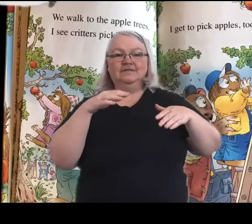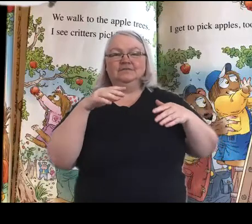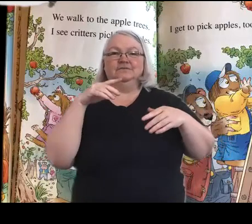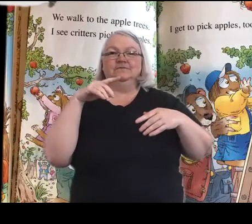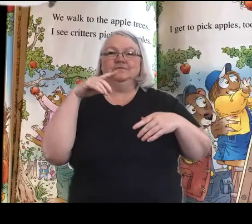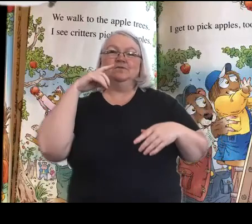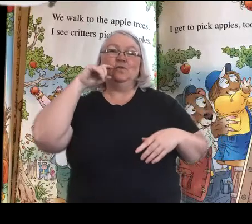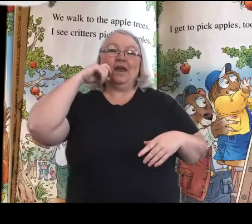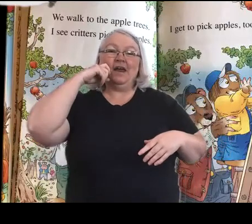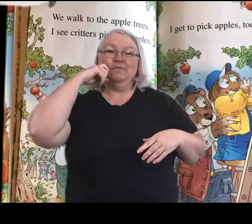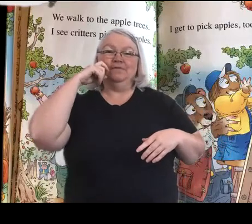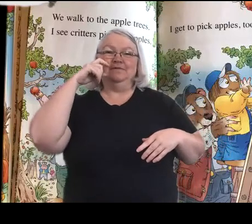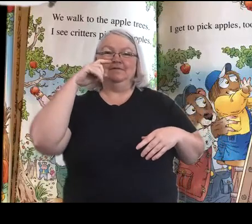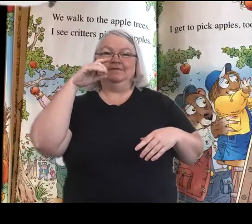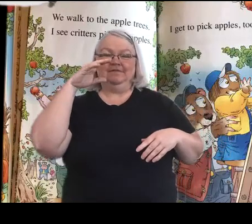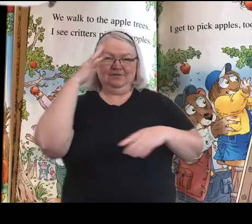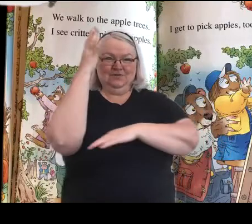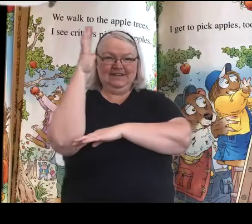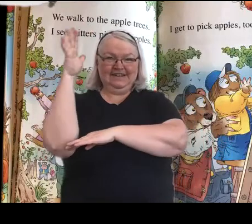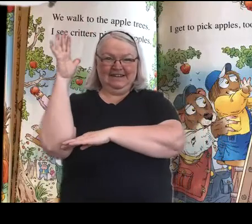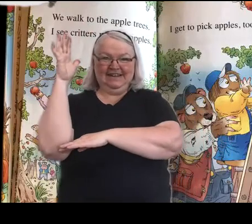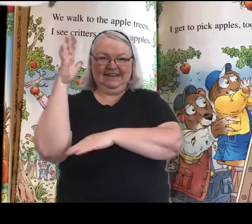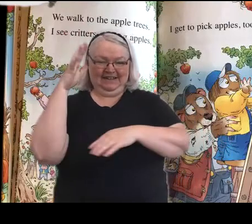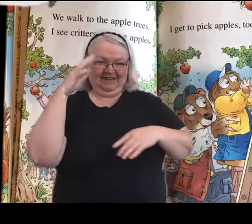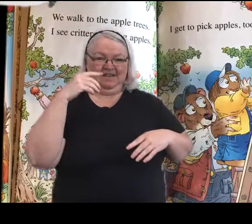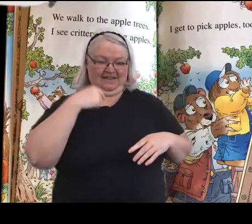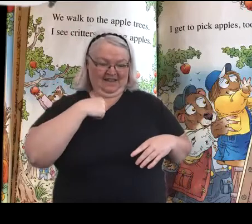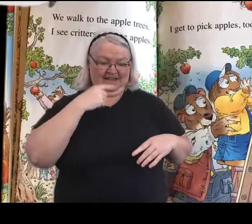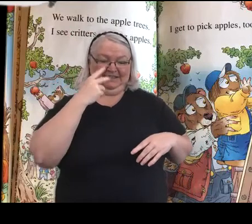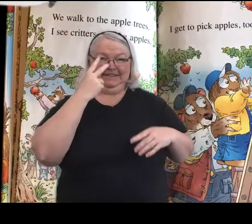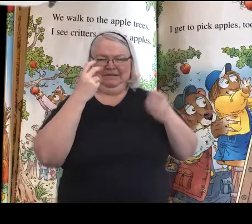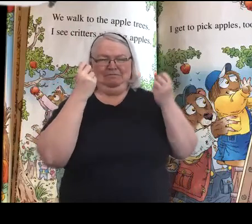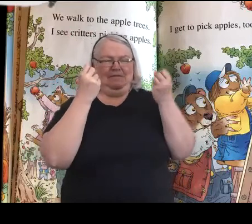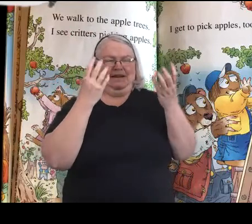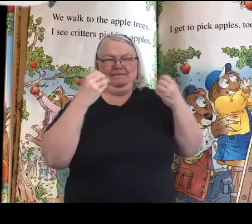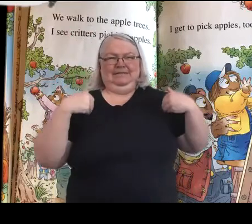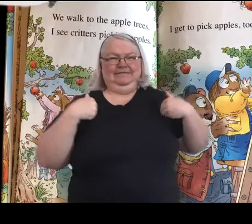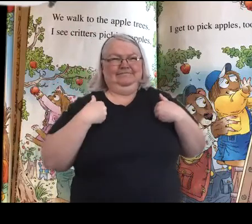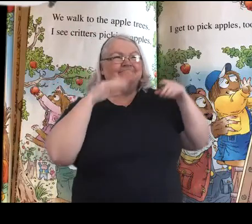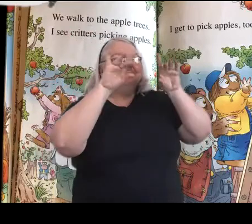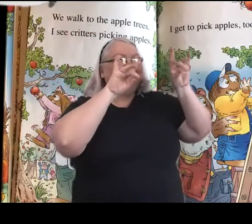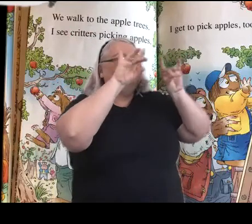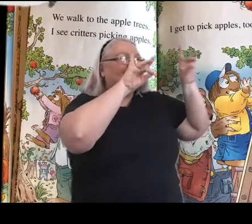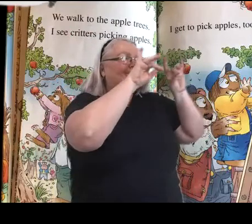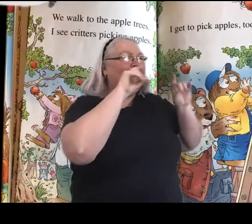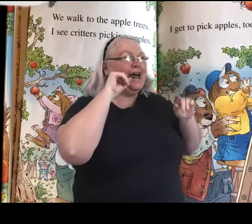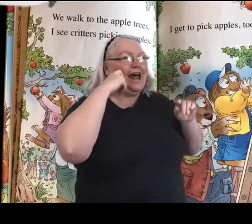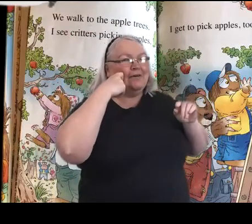We walk to the apple trees. I see critters picking apples. I get to pick apples too.